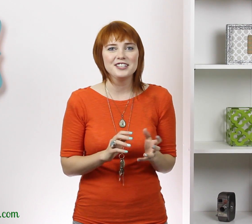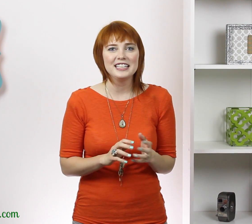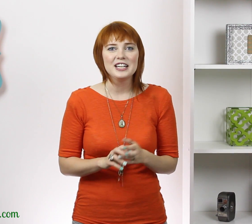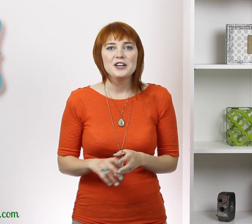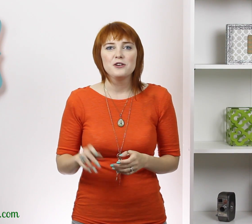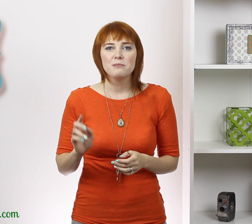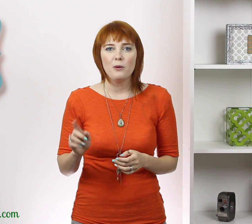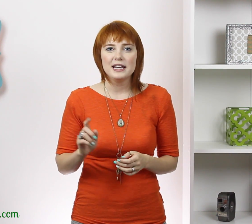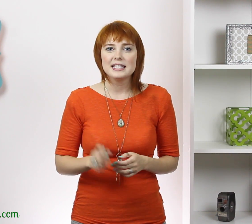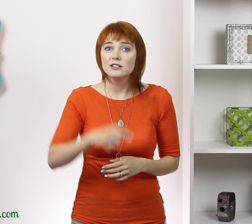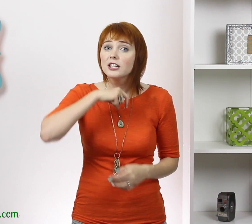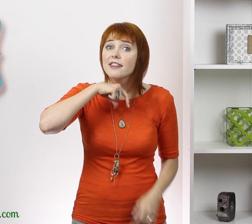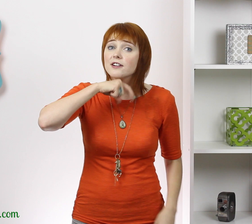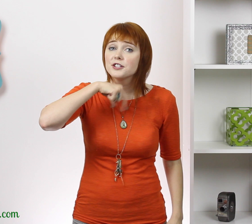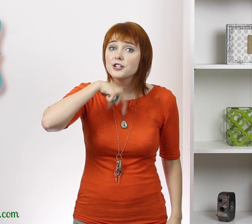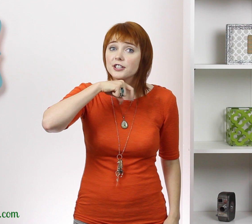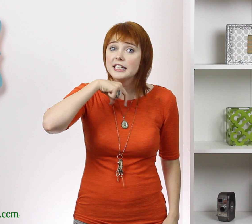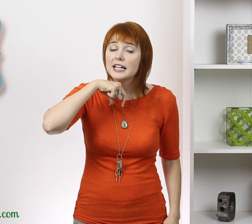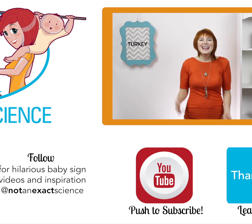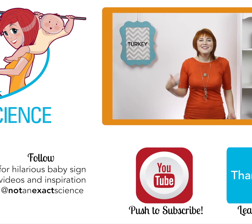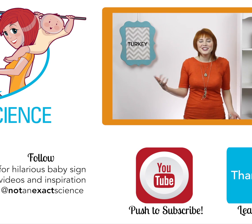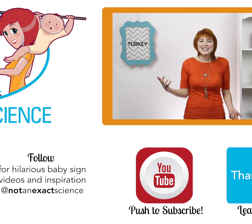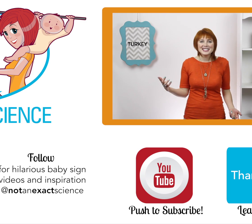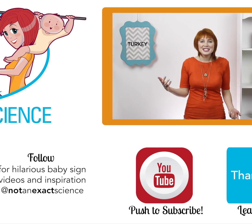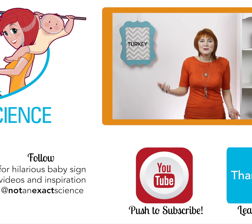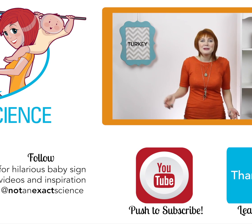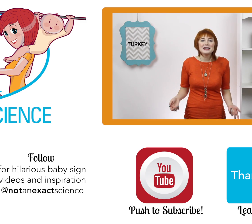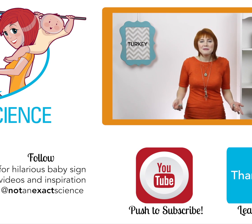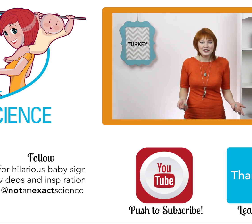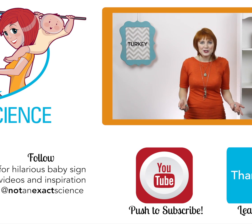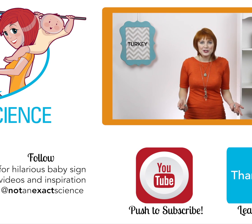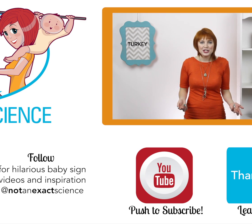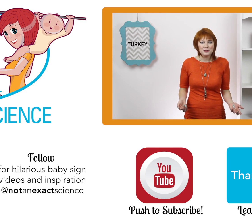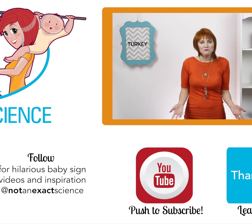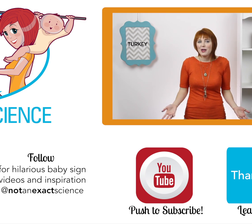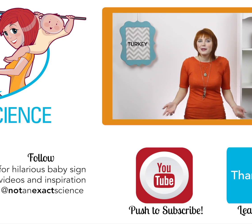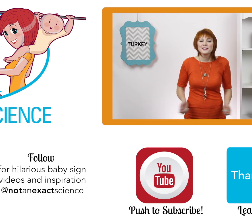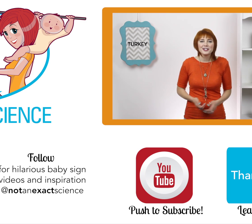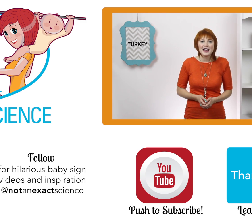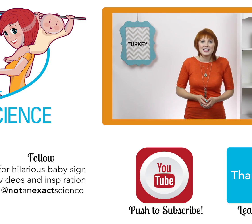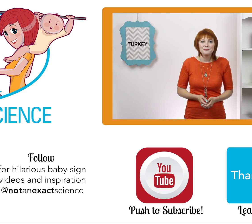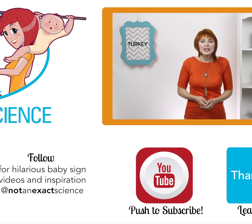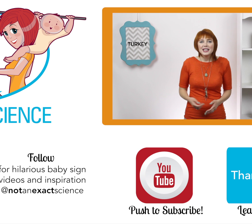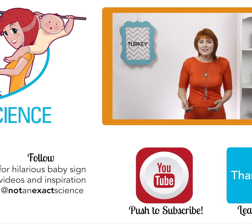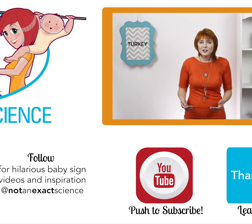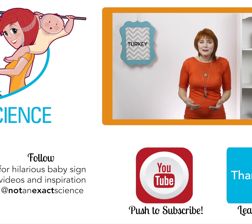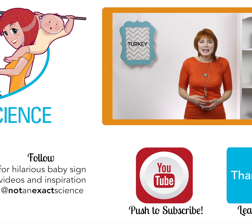turkey, you can point and say, look, there's a turkey. If you're consistent, your baby can make the association and then start signing. If your baby